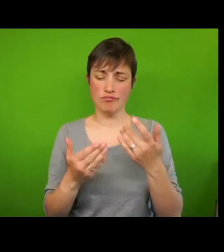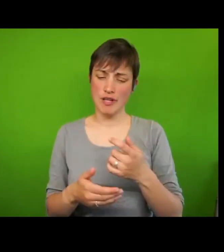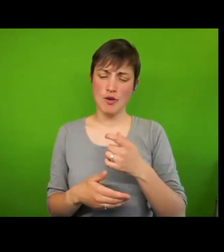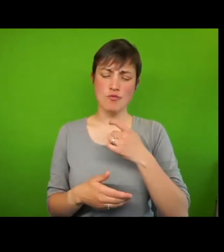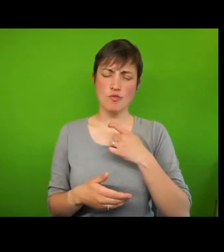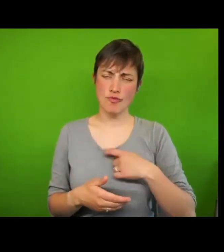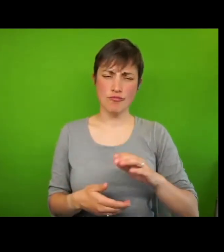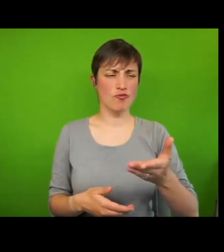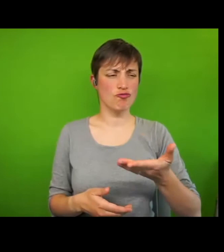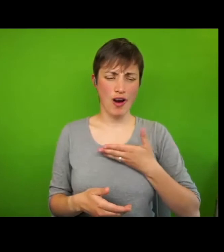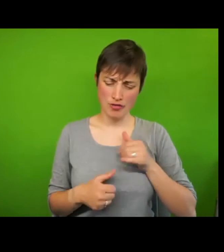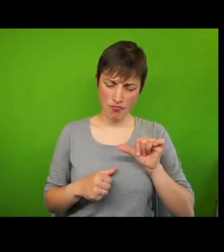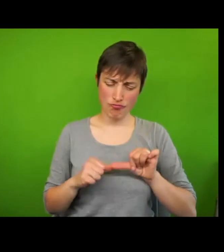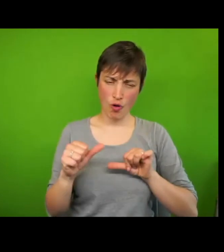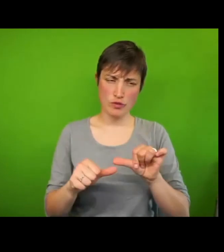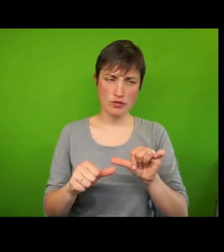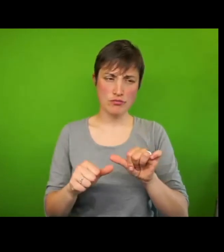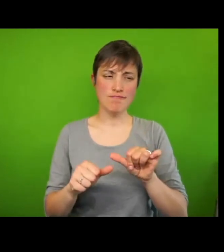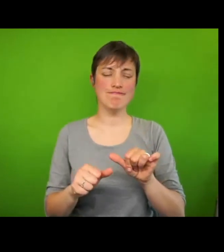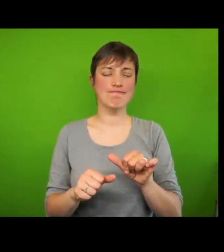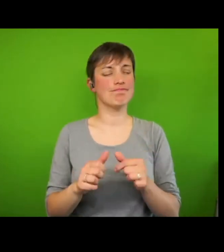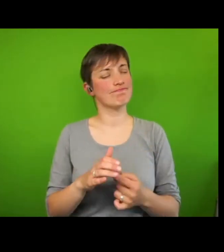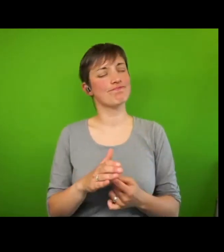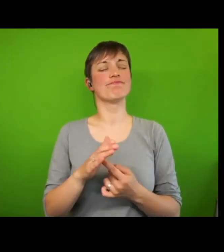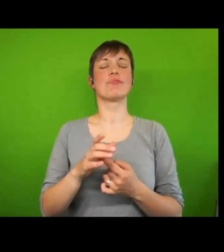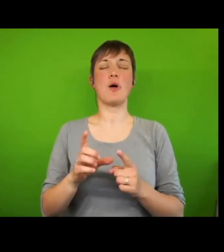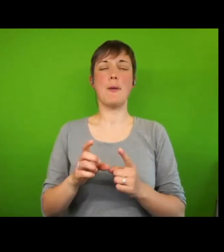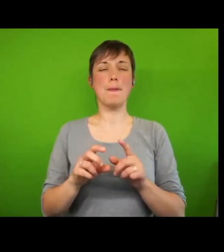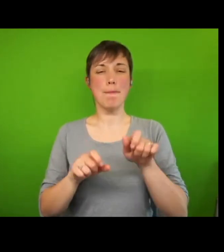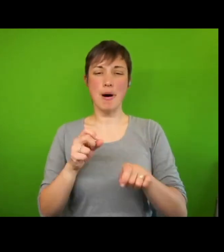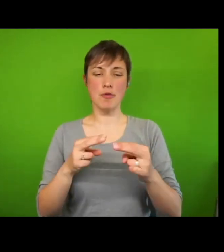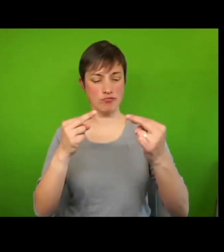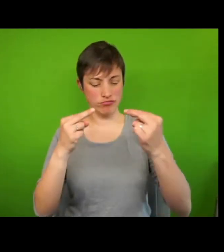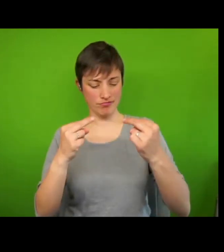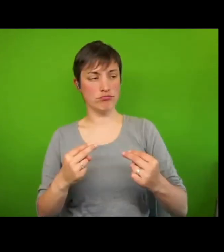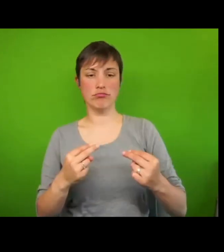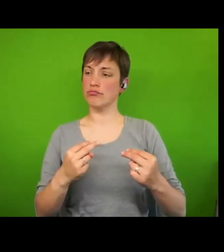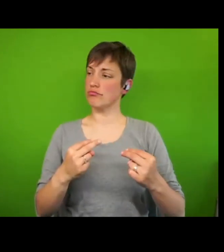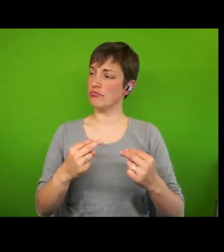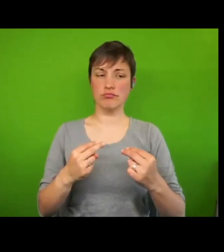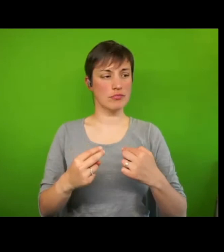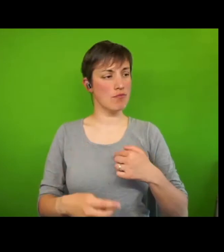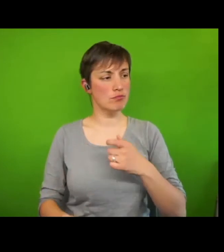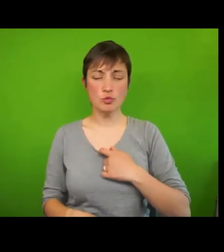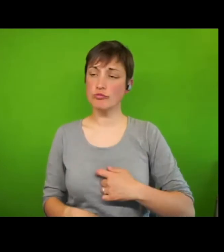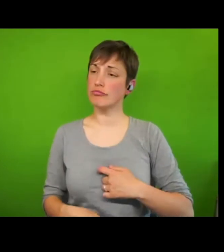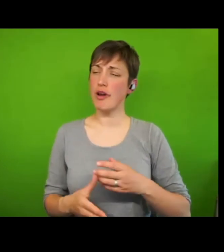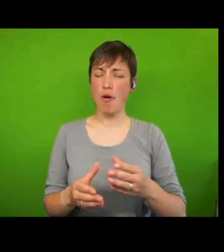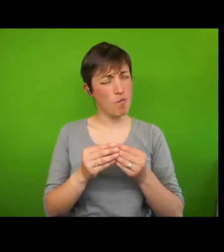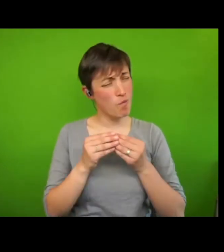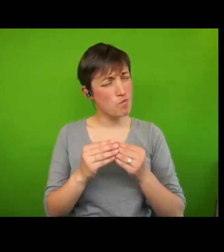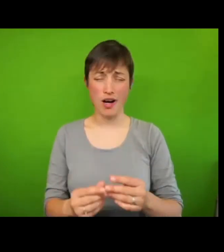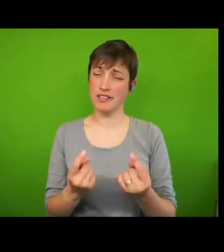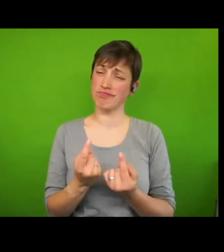People seeing themselves, often for the first time, as human beings who are worth something